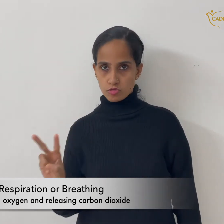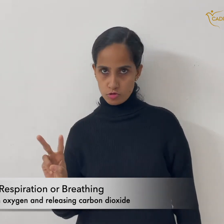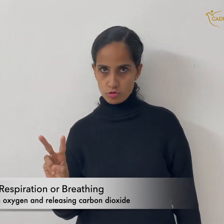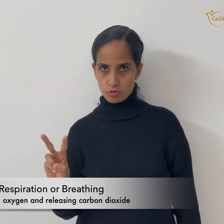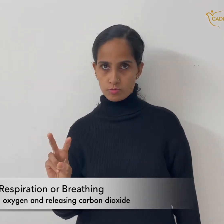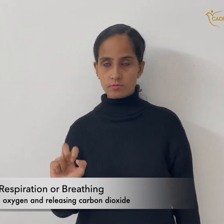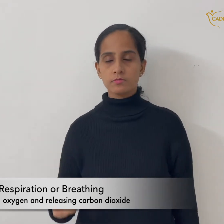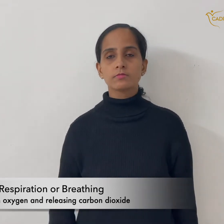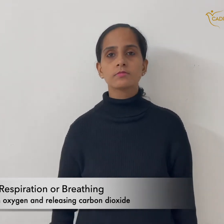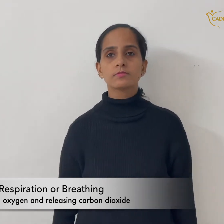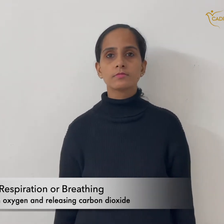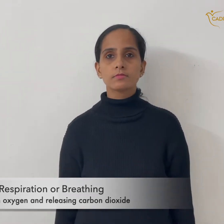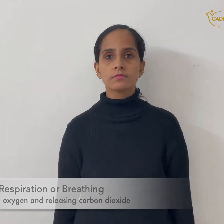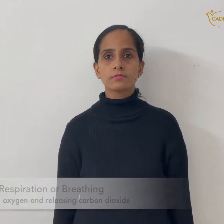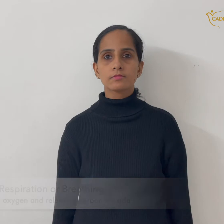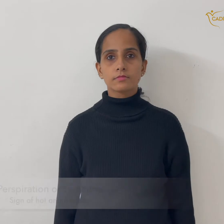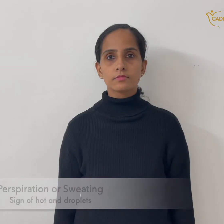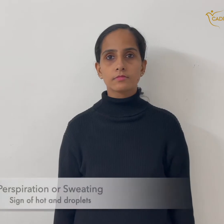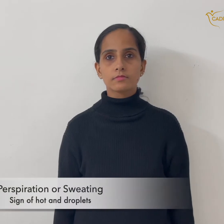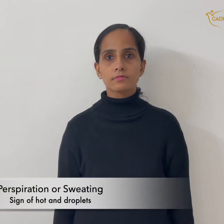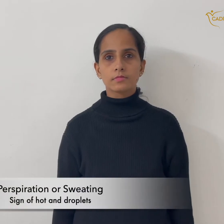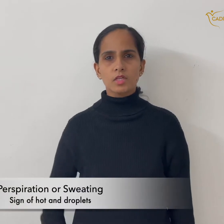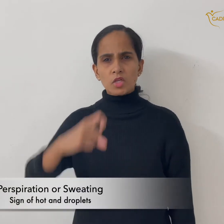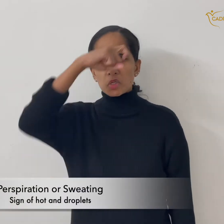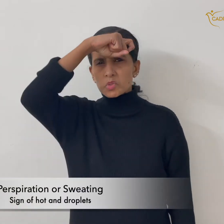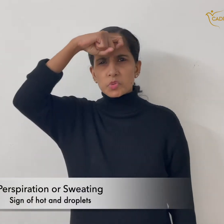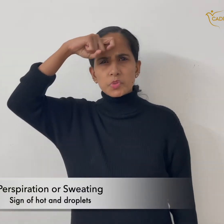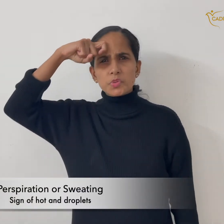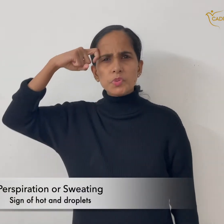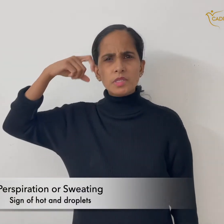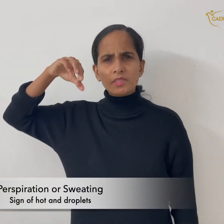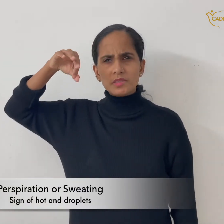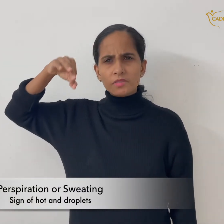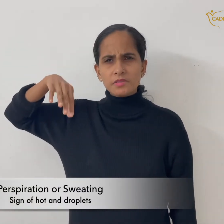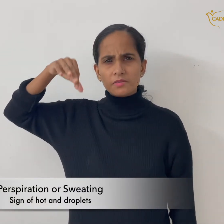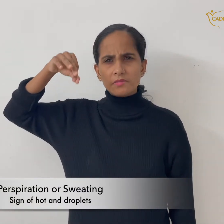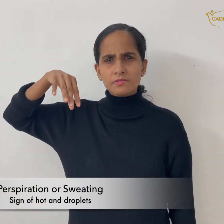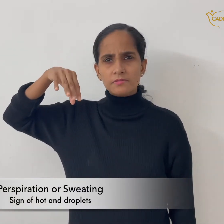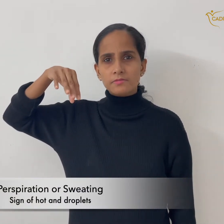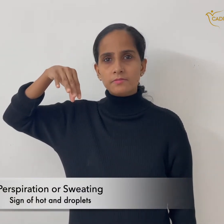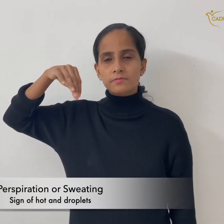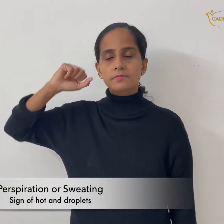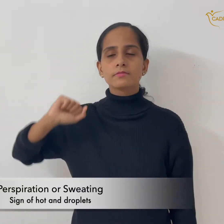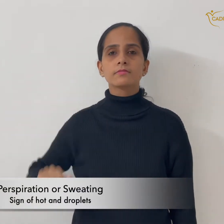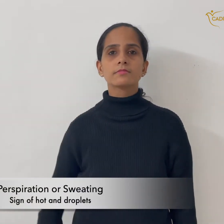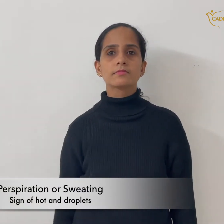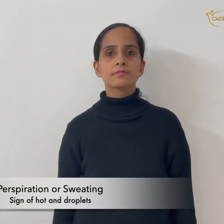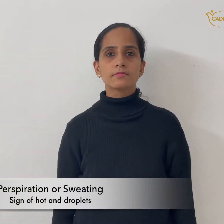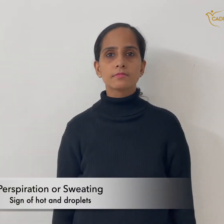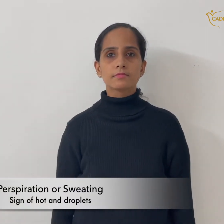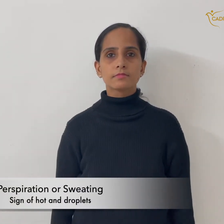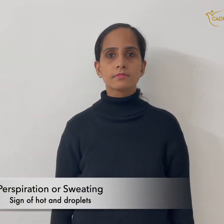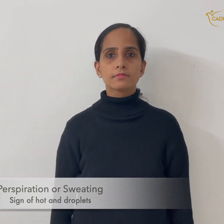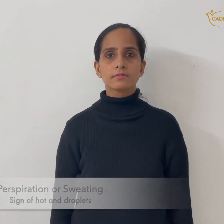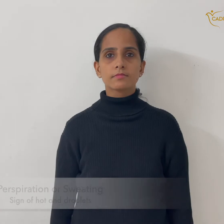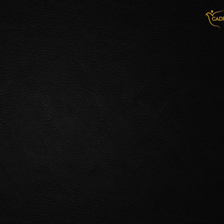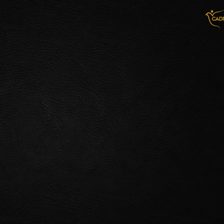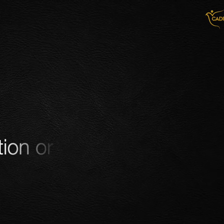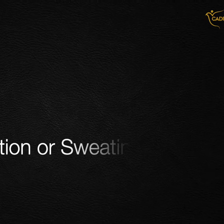respiration or breathing respiration or sweating breathing sign of heart and droplets